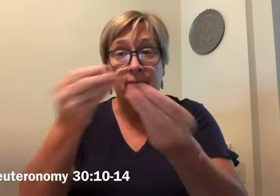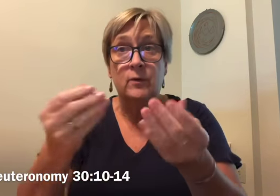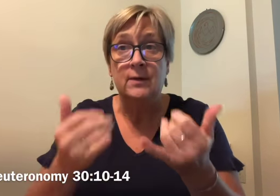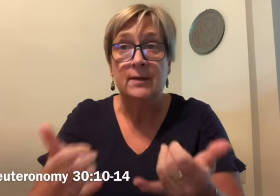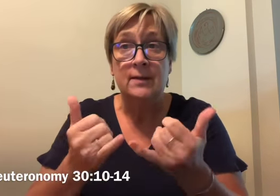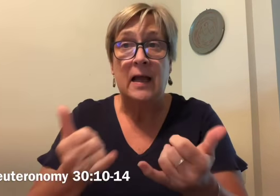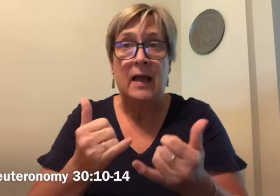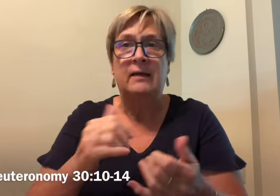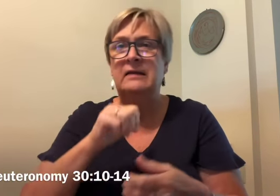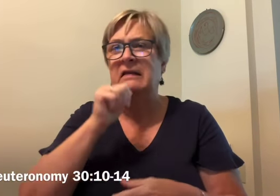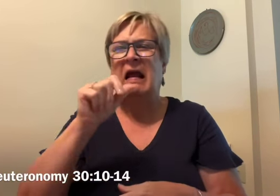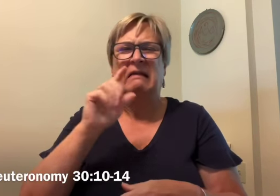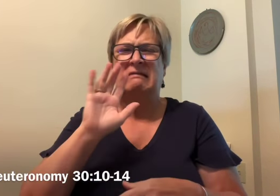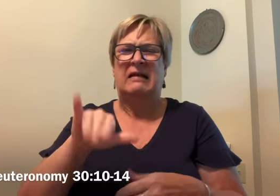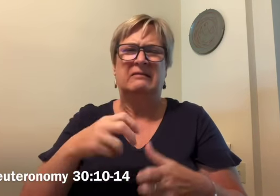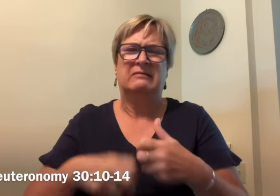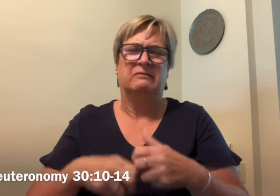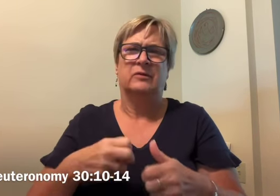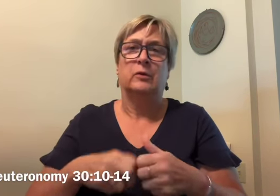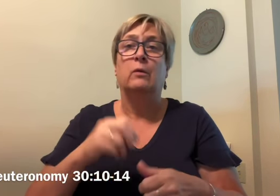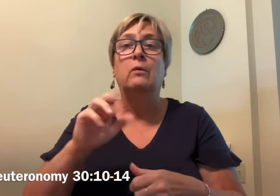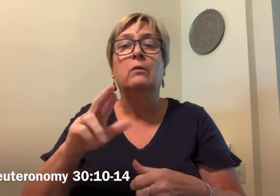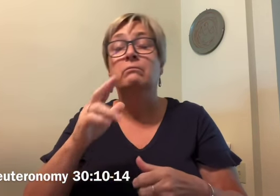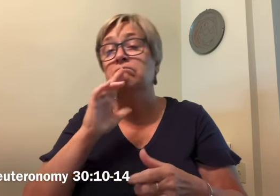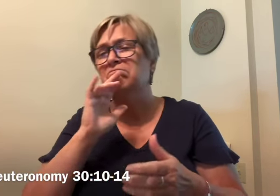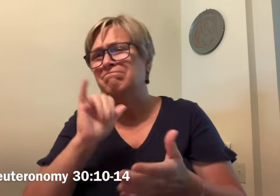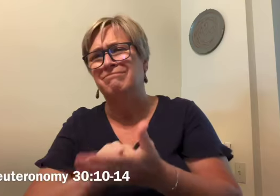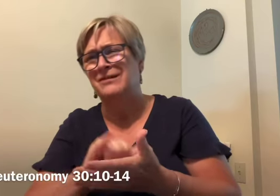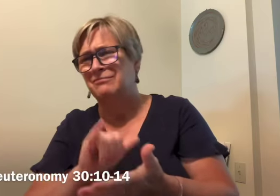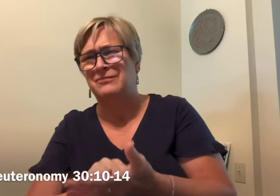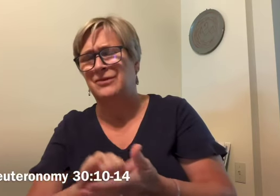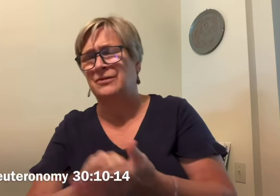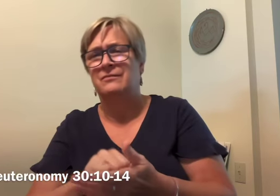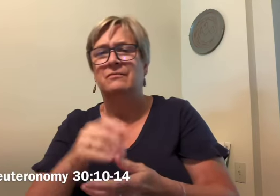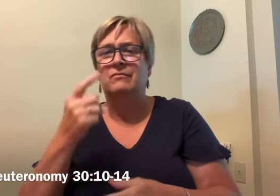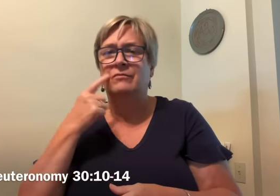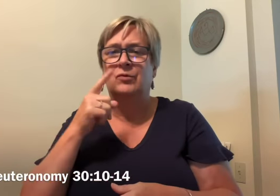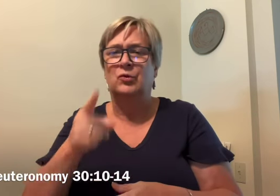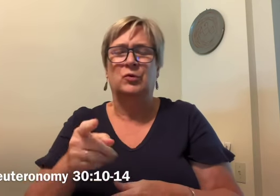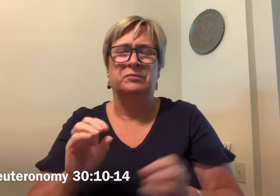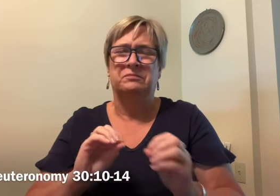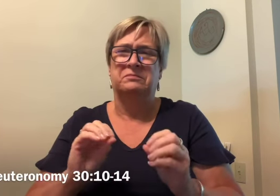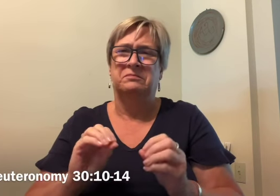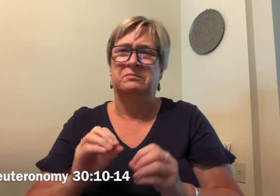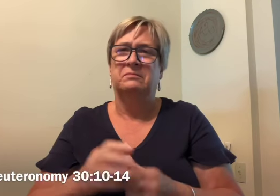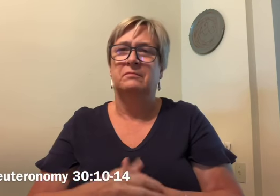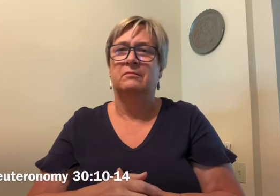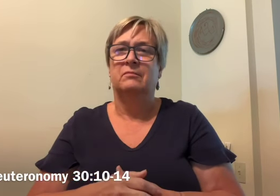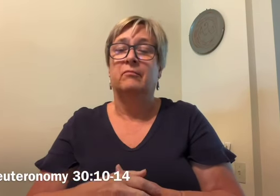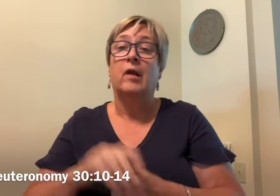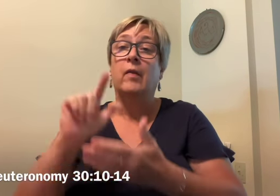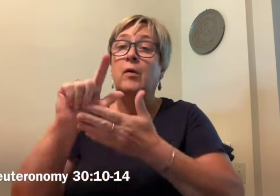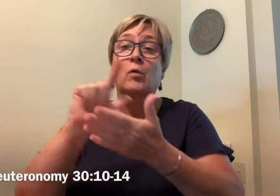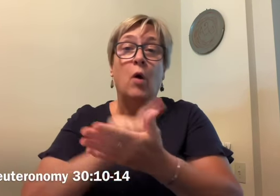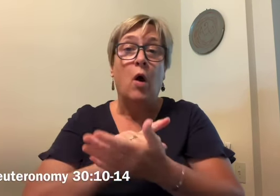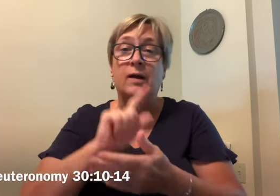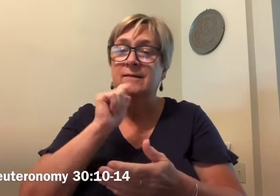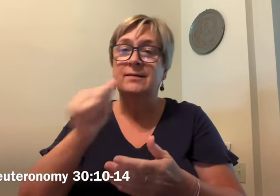For this command that I enjoin on you today is not too mysterious and remote